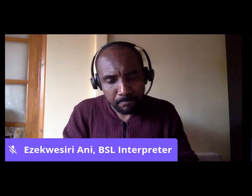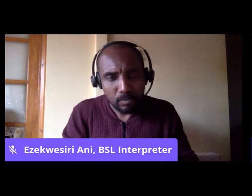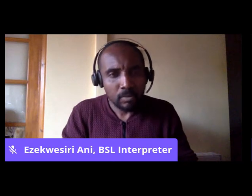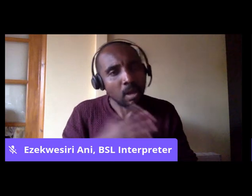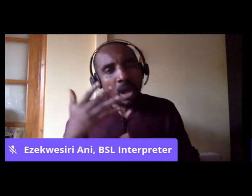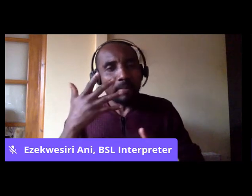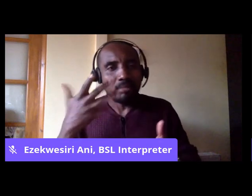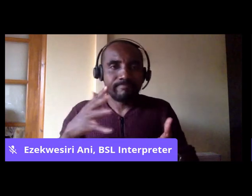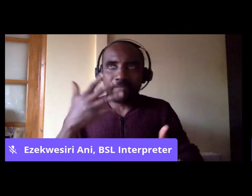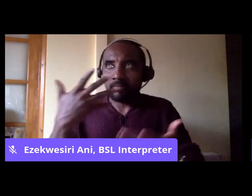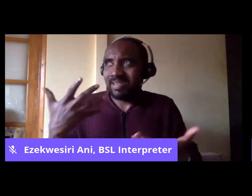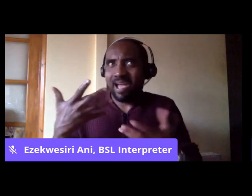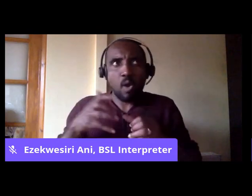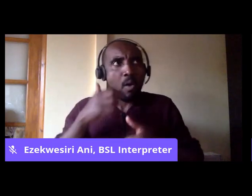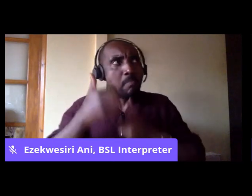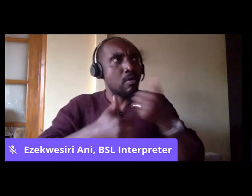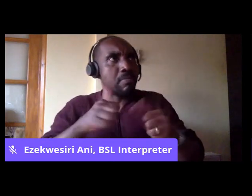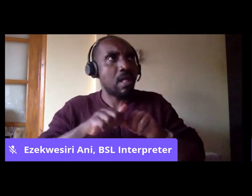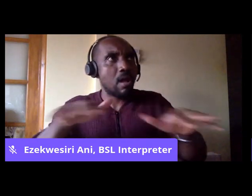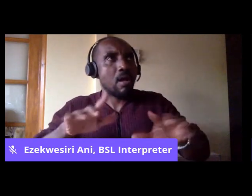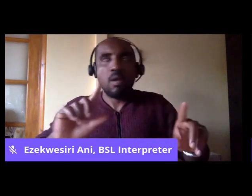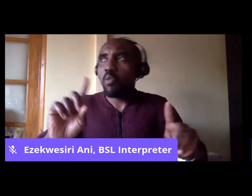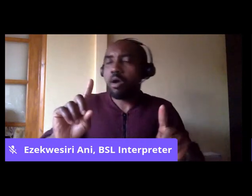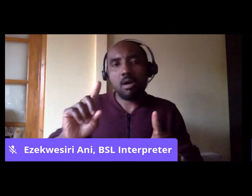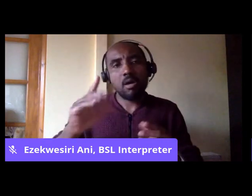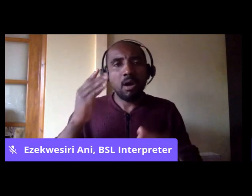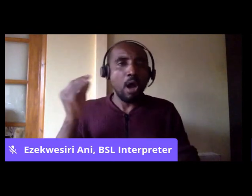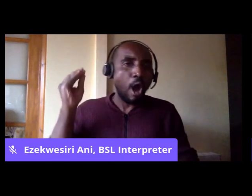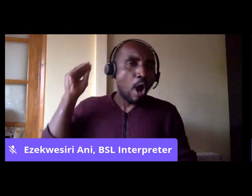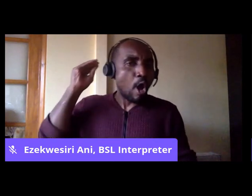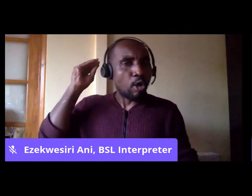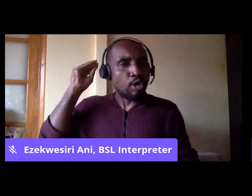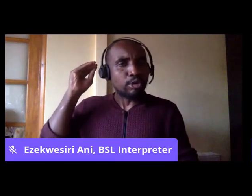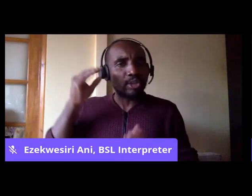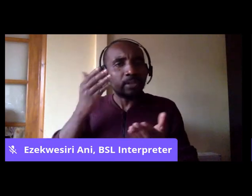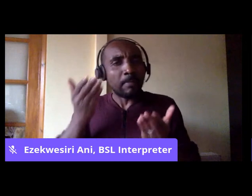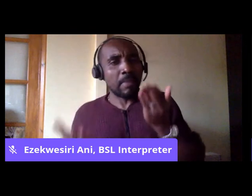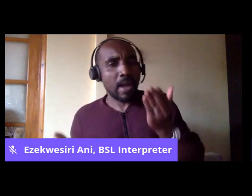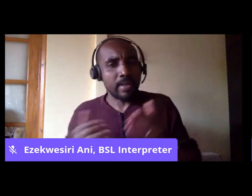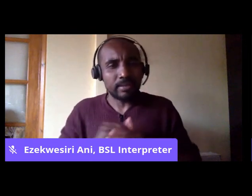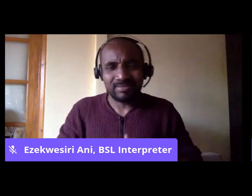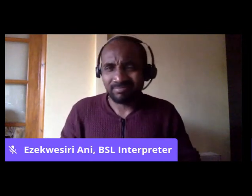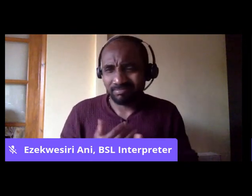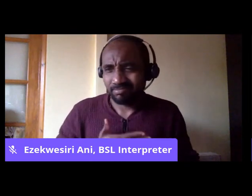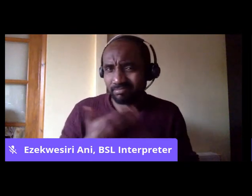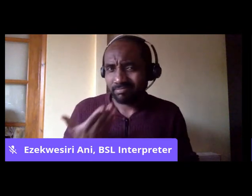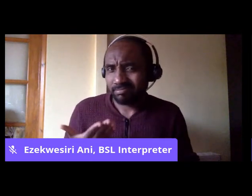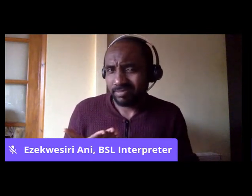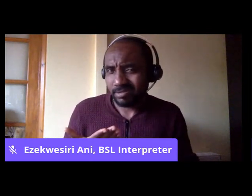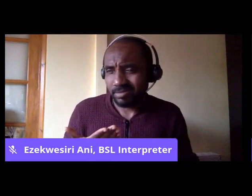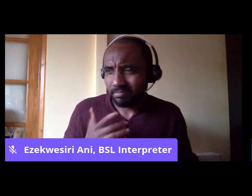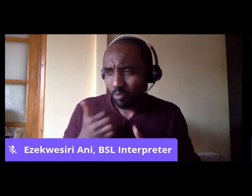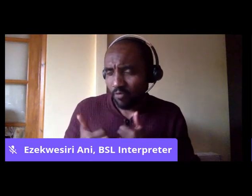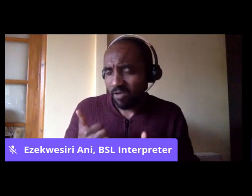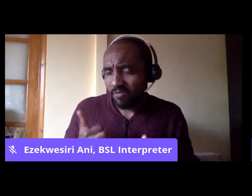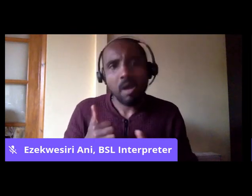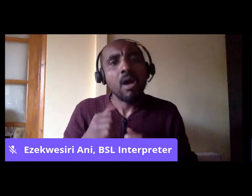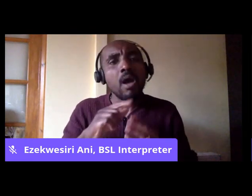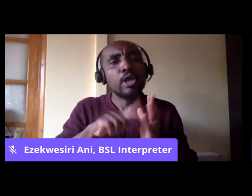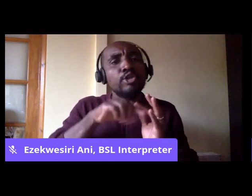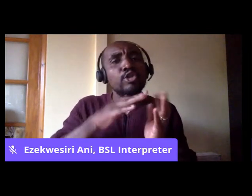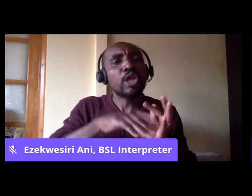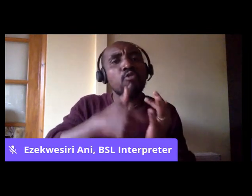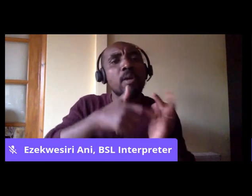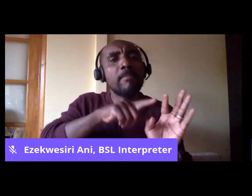training. I think what we need to do is really do what Jeremy Corbyn had talked about in terms of educating